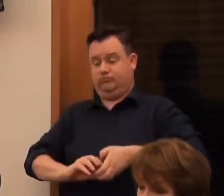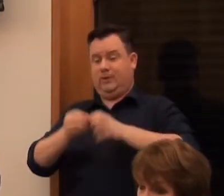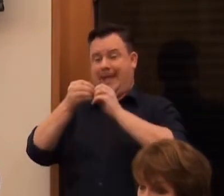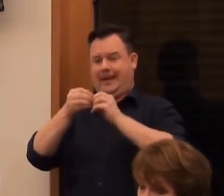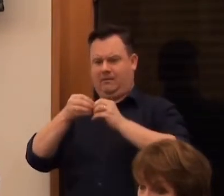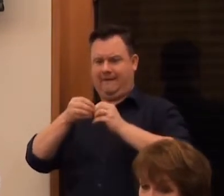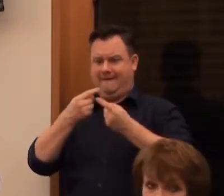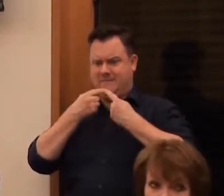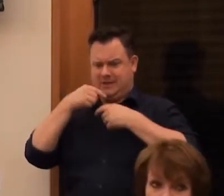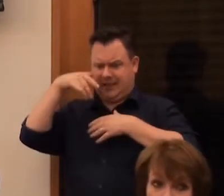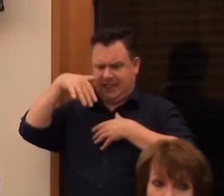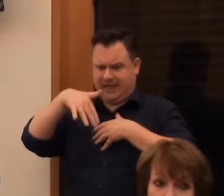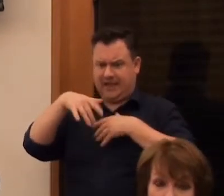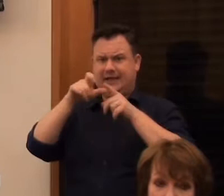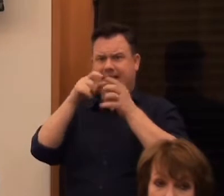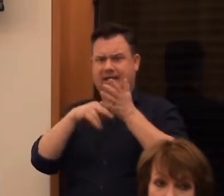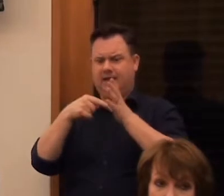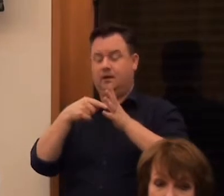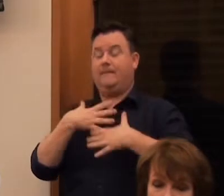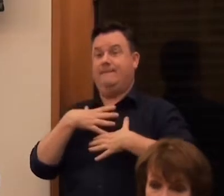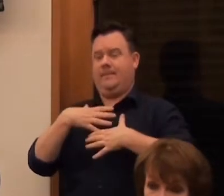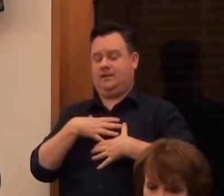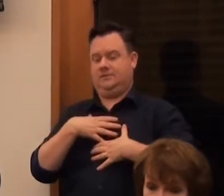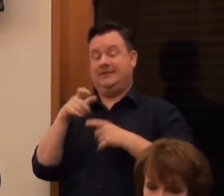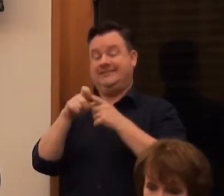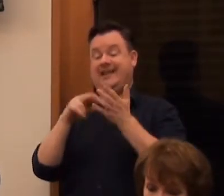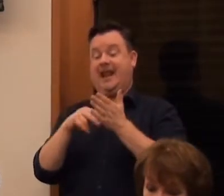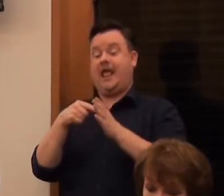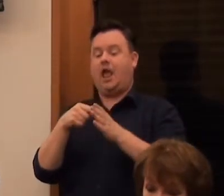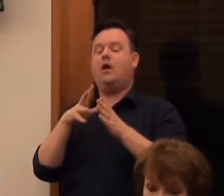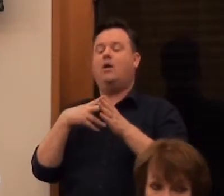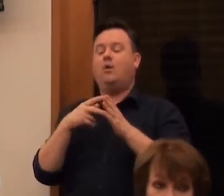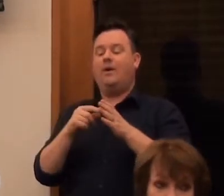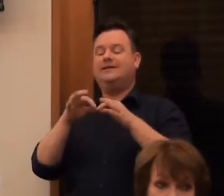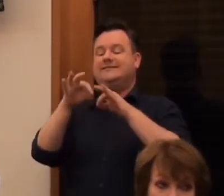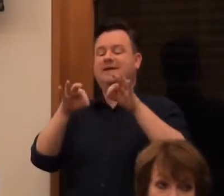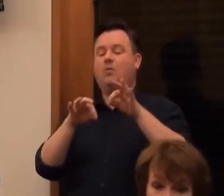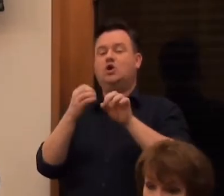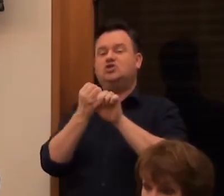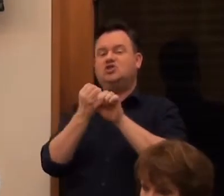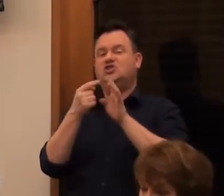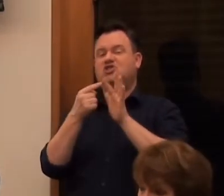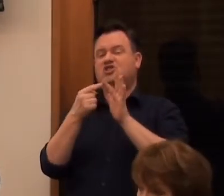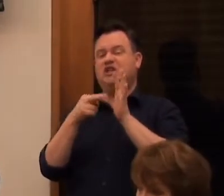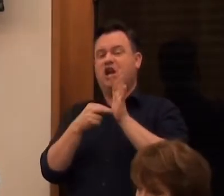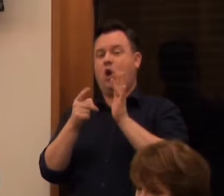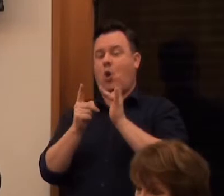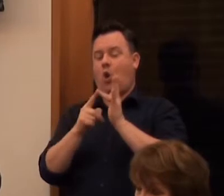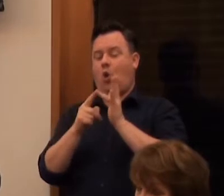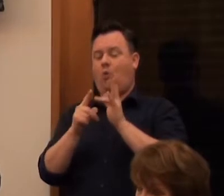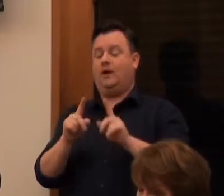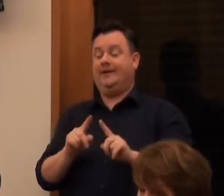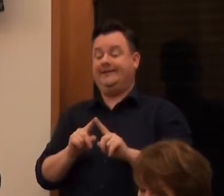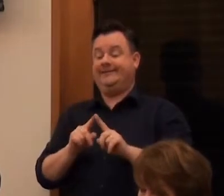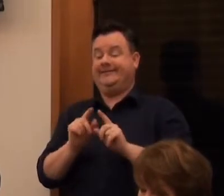the other thing that was amazing when... With DNA when they sequenced human genome. Was how little the difference